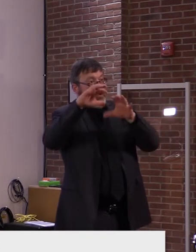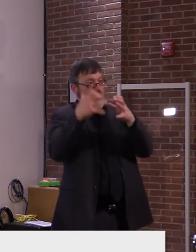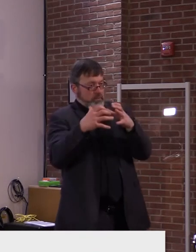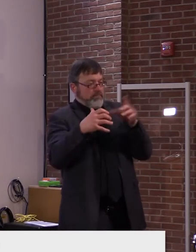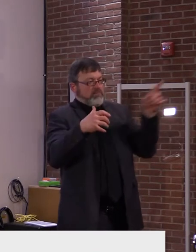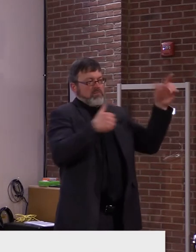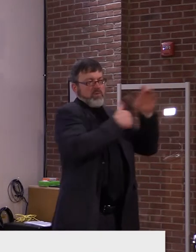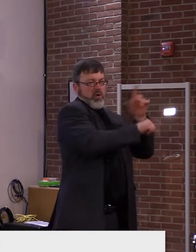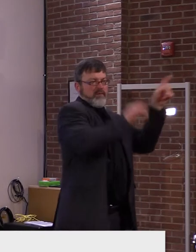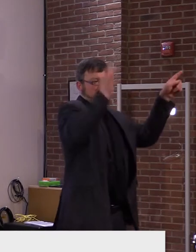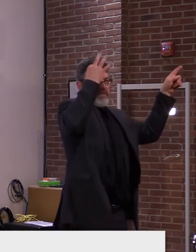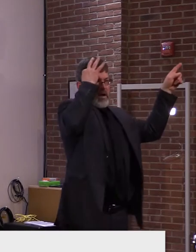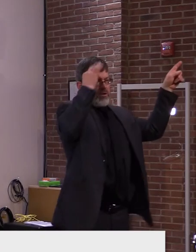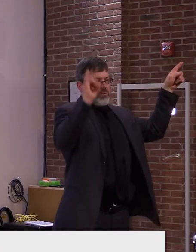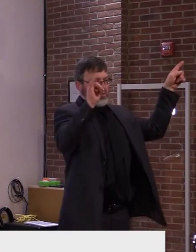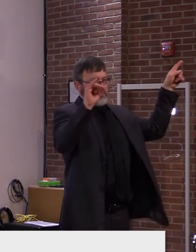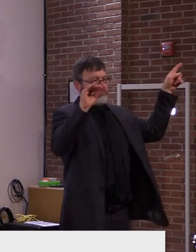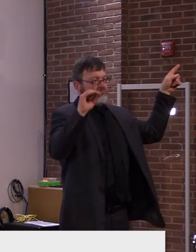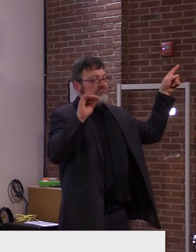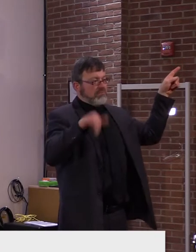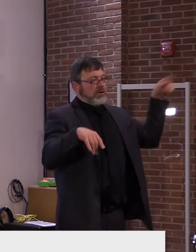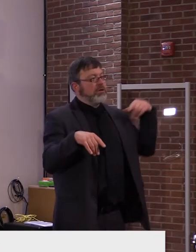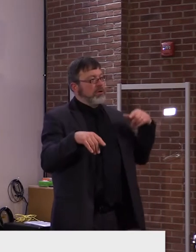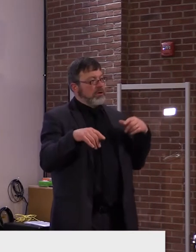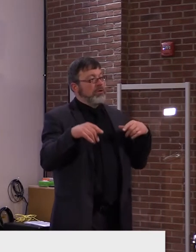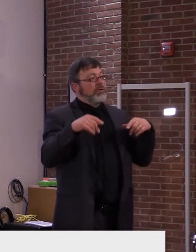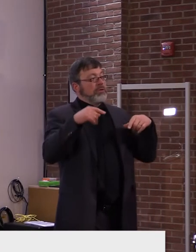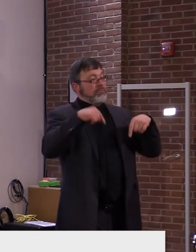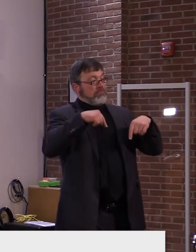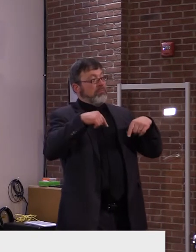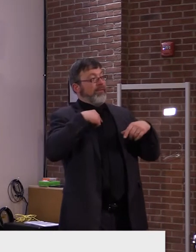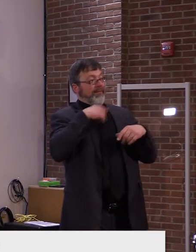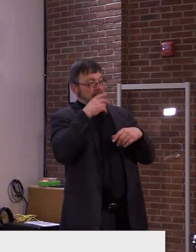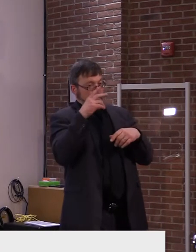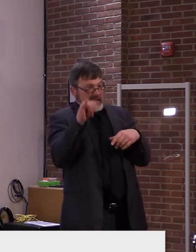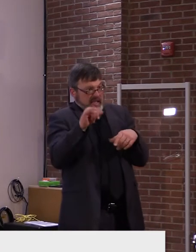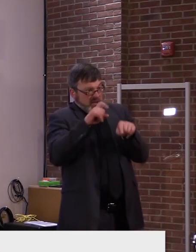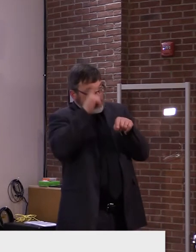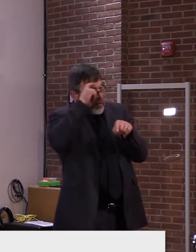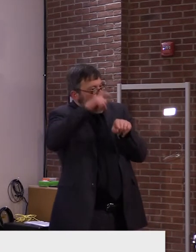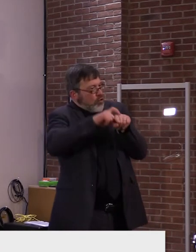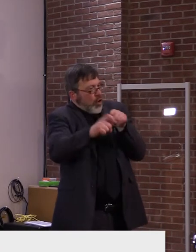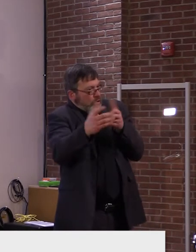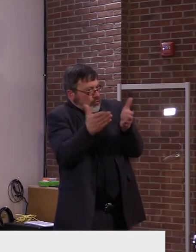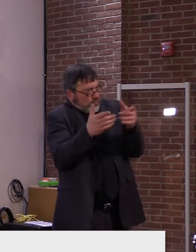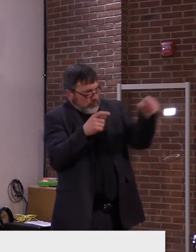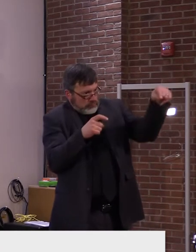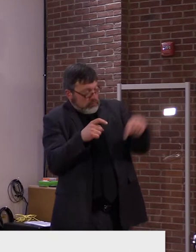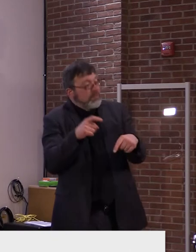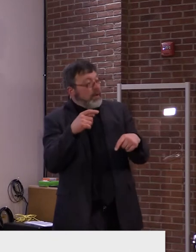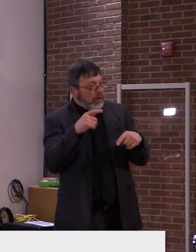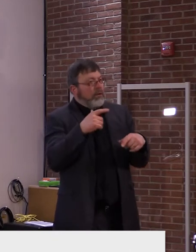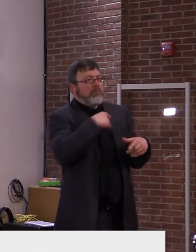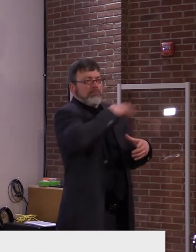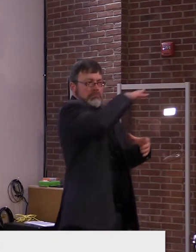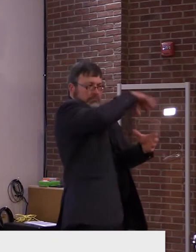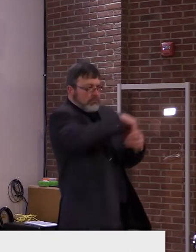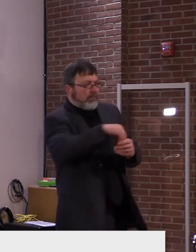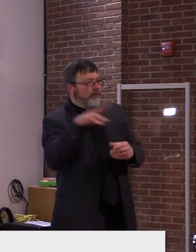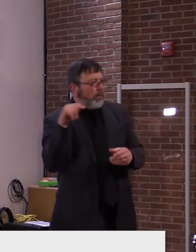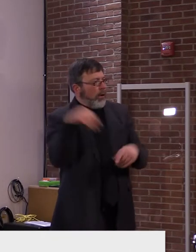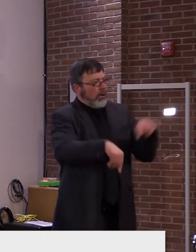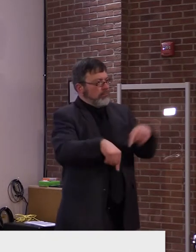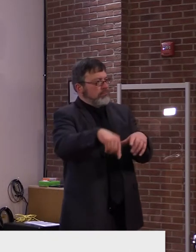center as well. But we do have Vermonters, um, that are also doing that, but I'll Sean, I'll look into that. I have not